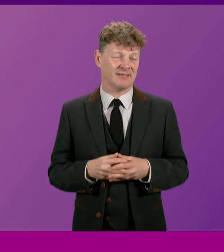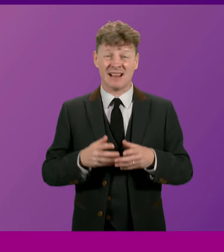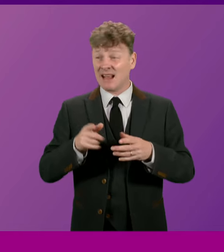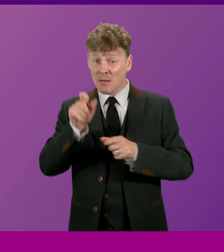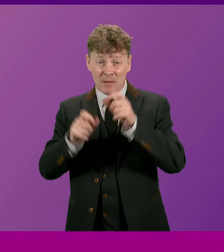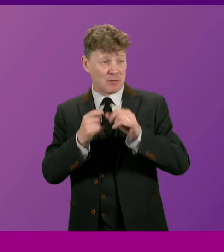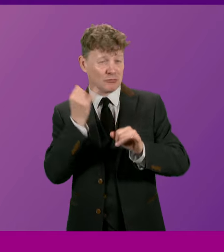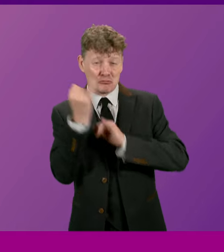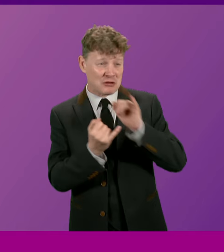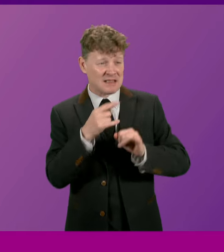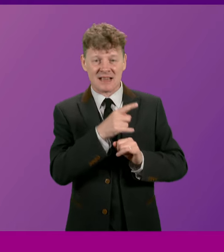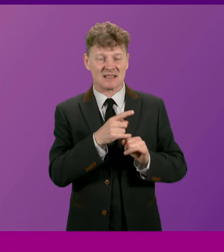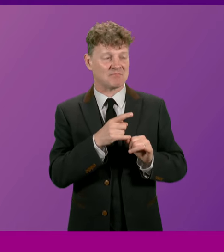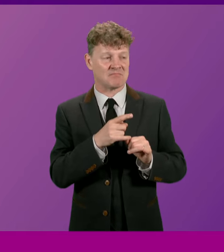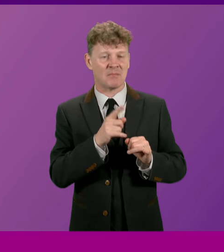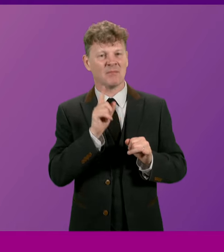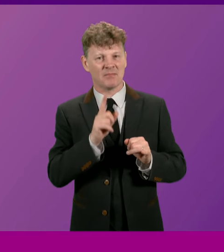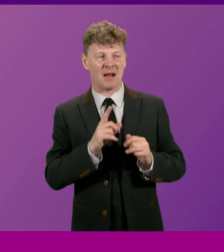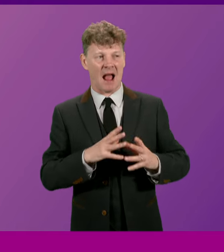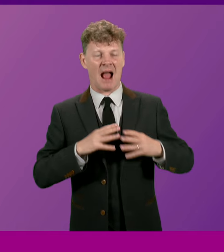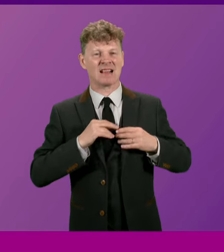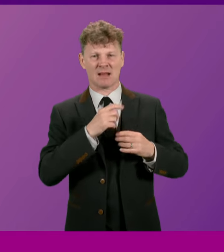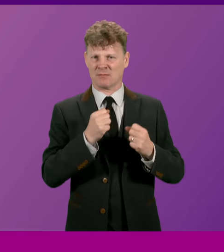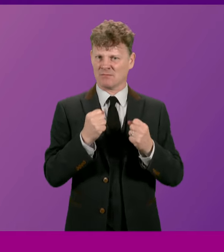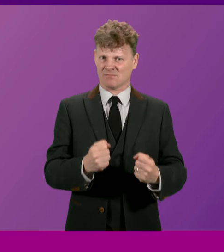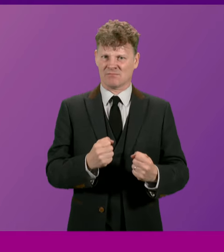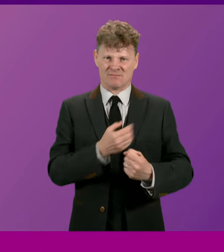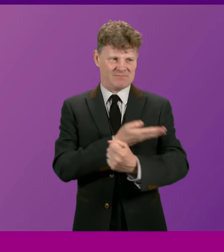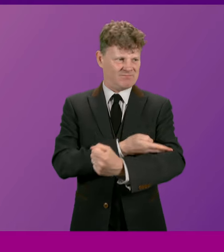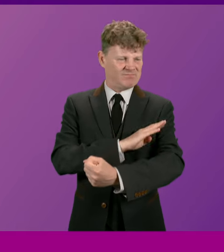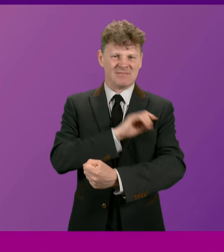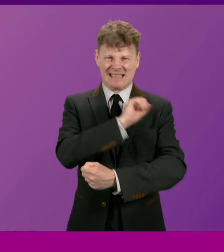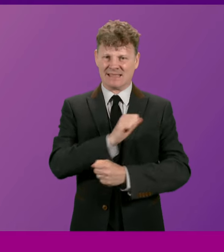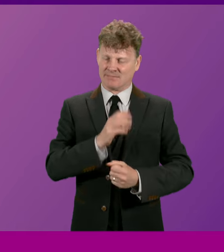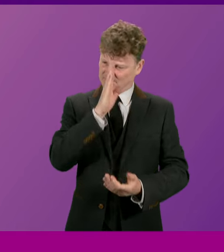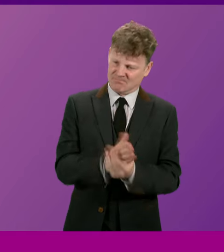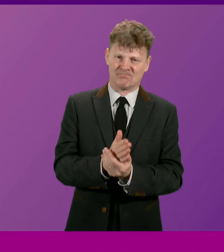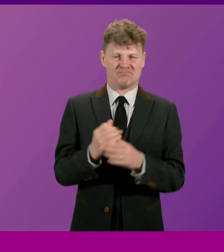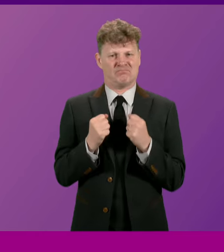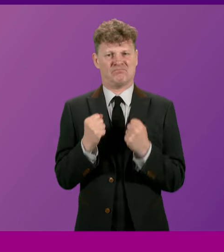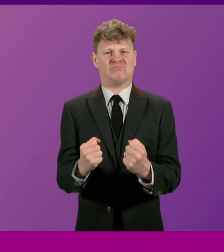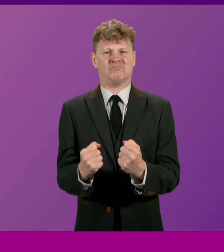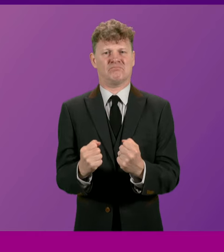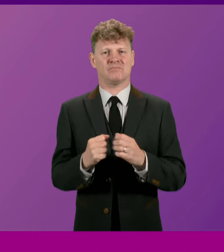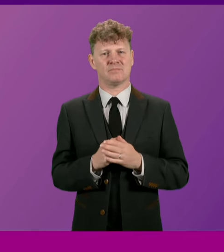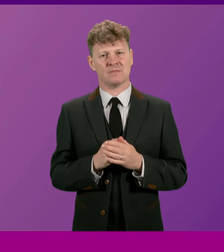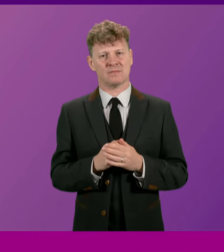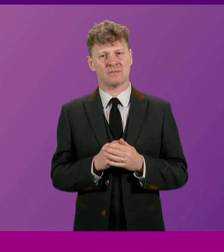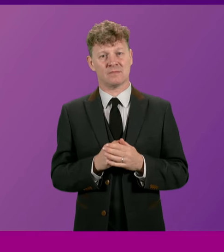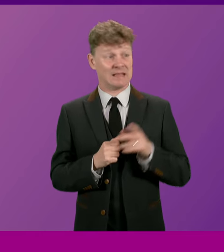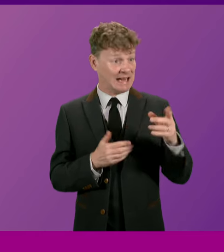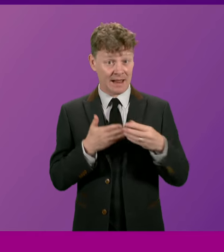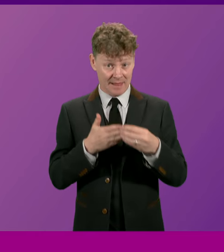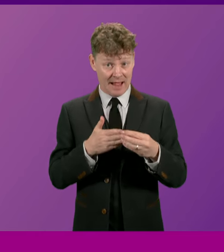could not deny the force of his conviction. And when, against all the odds, he led the